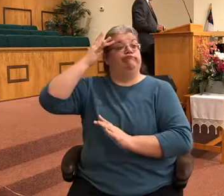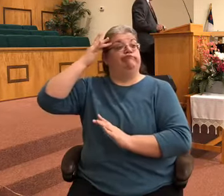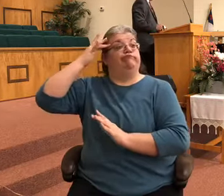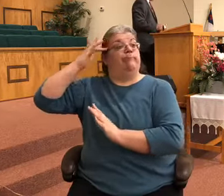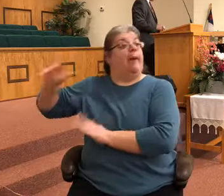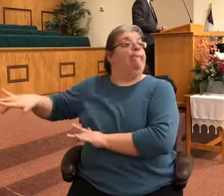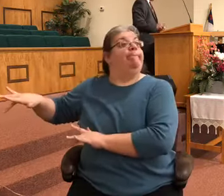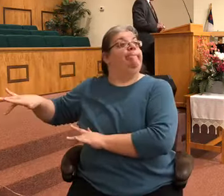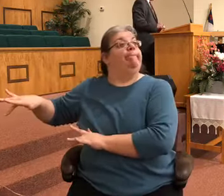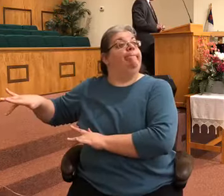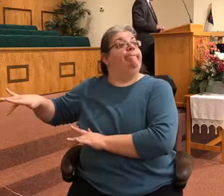Jesus said that